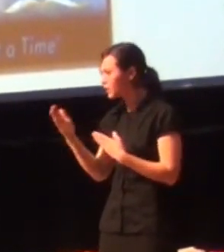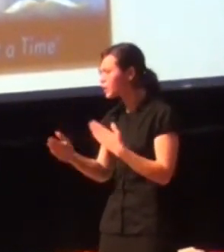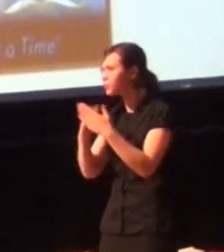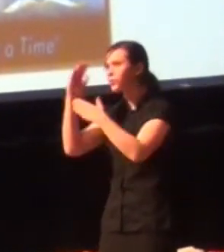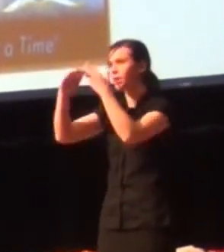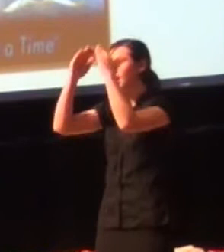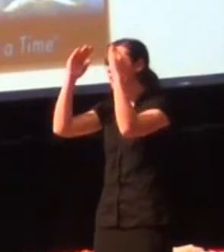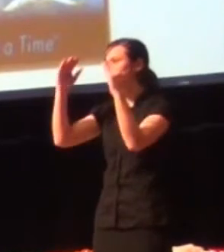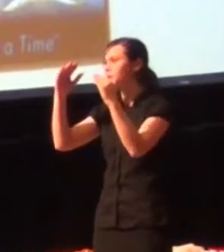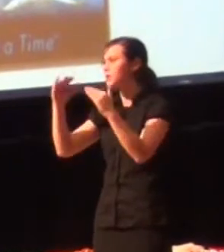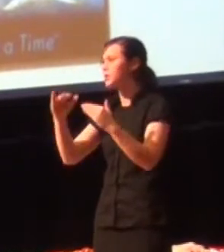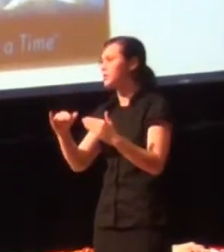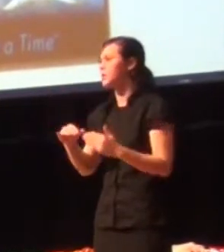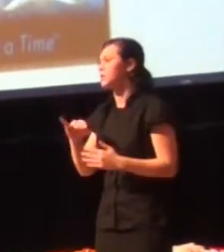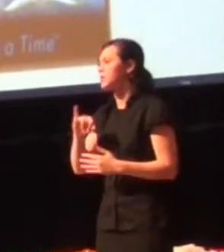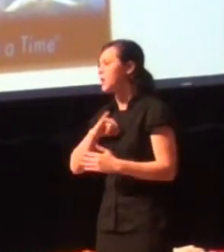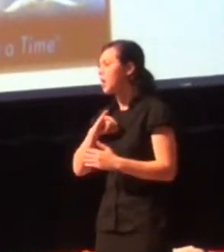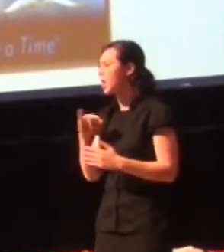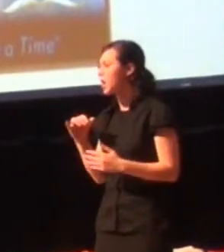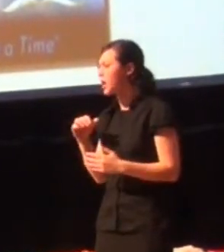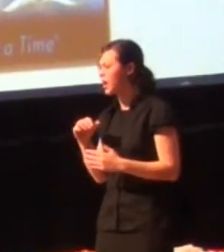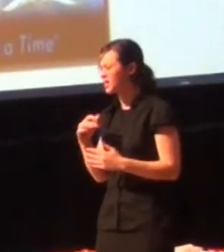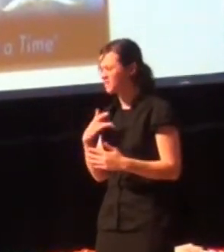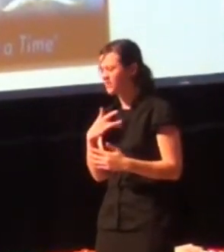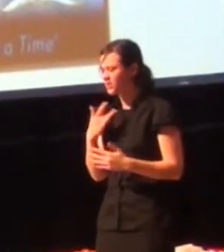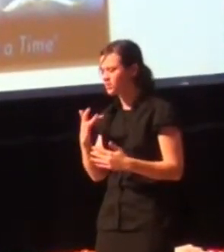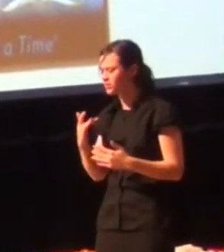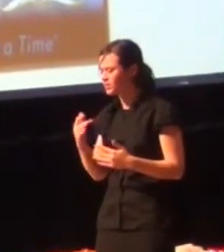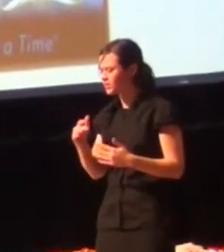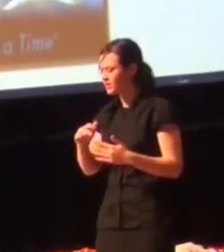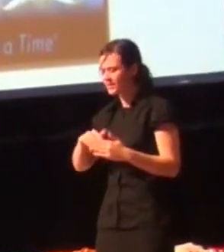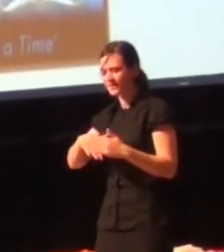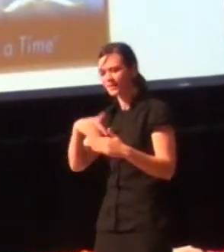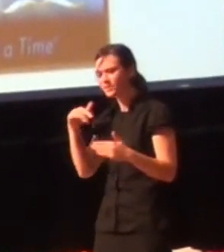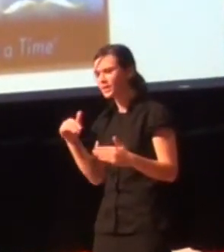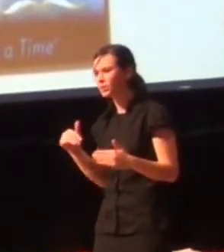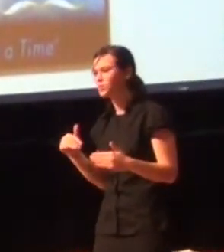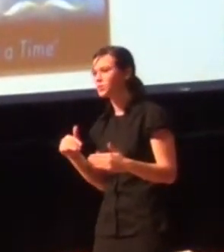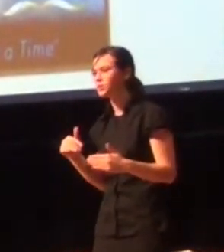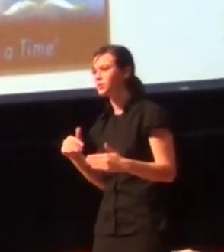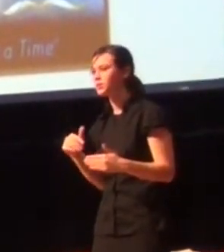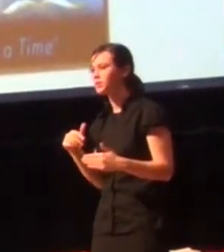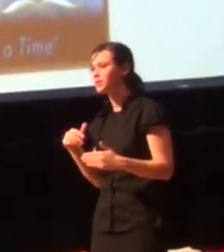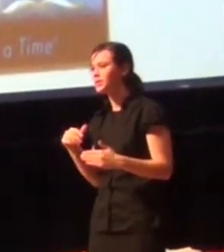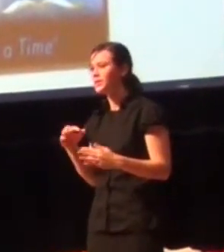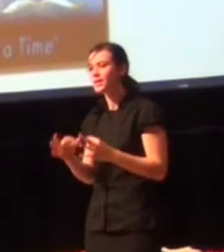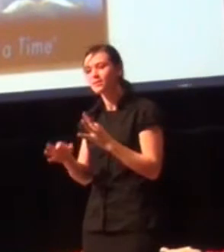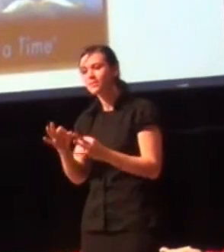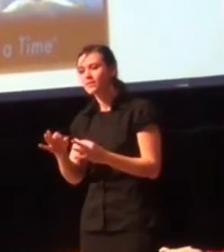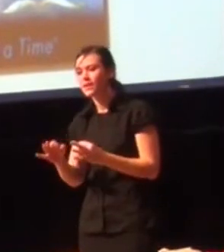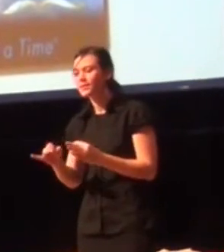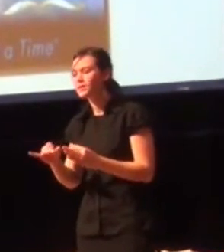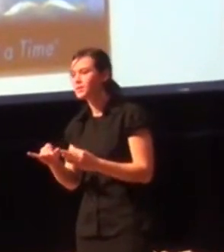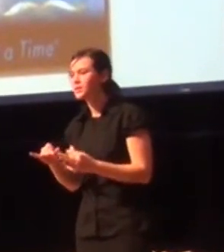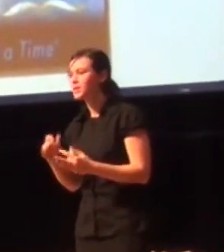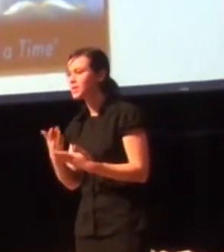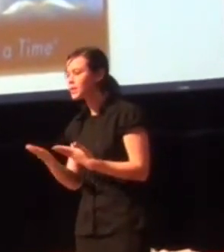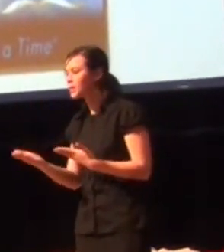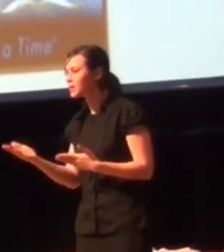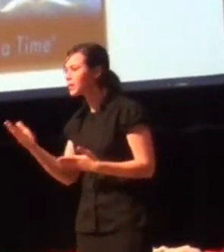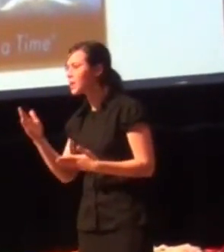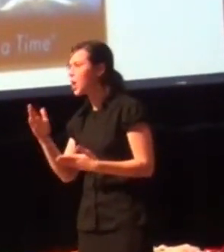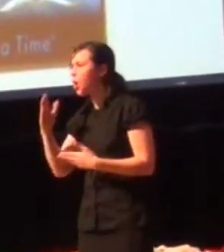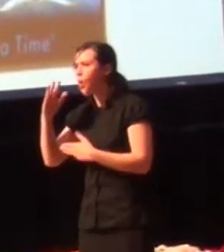bound to this world, I feel out of place. But if that's the case, then why does this world feel